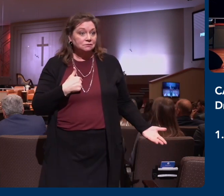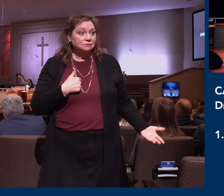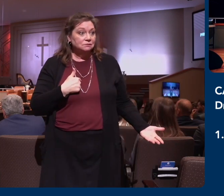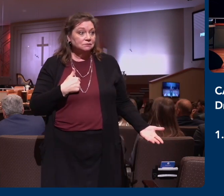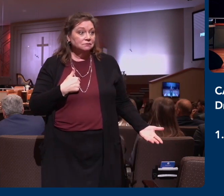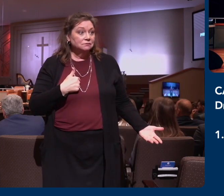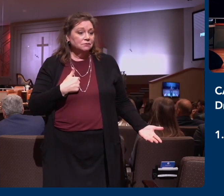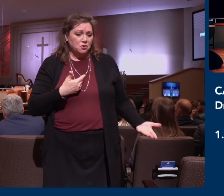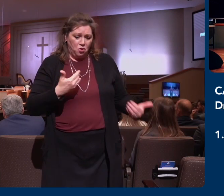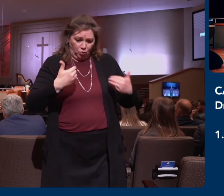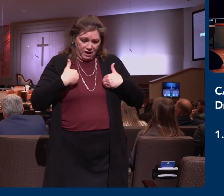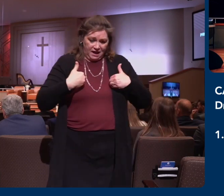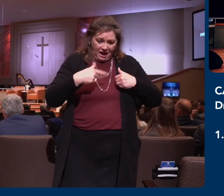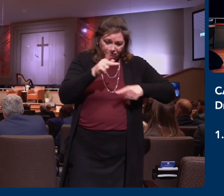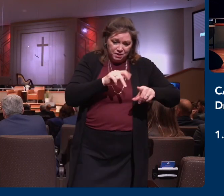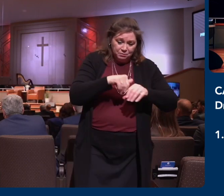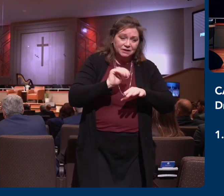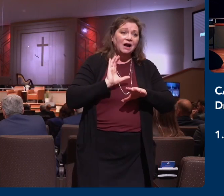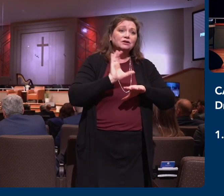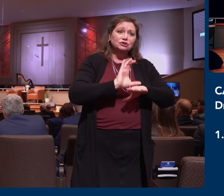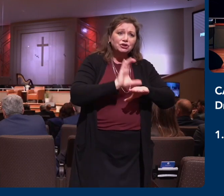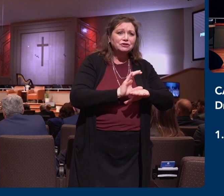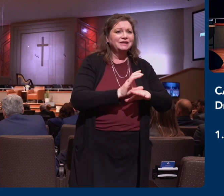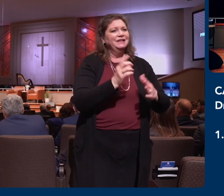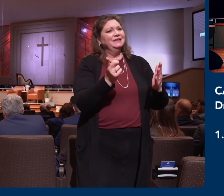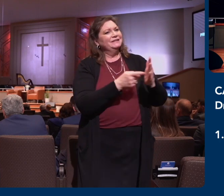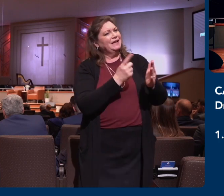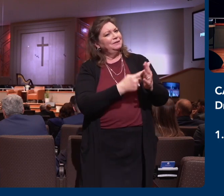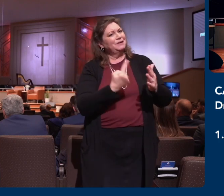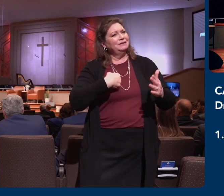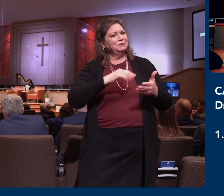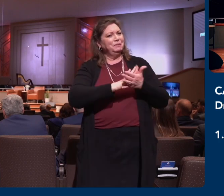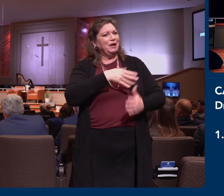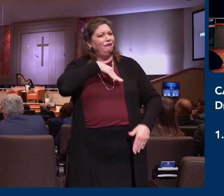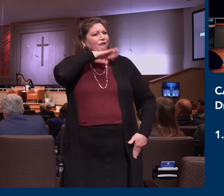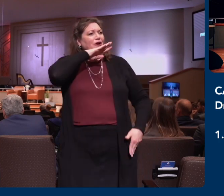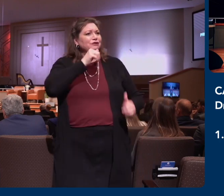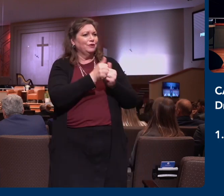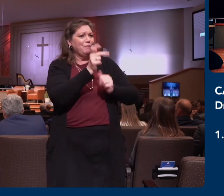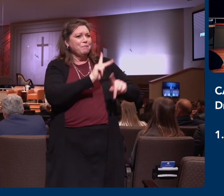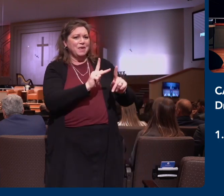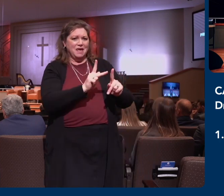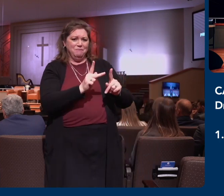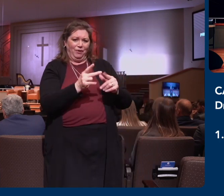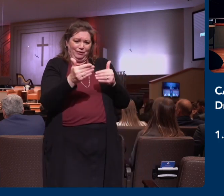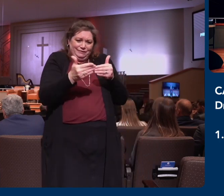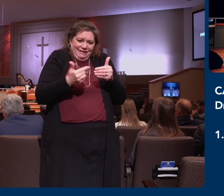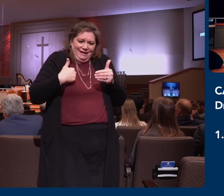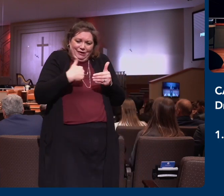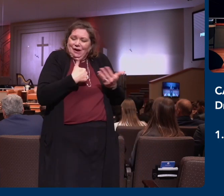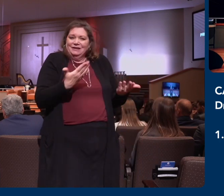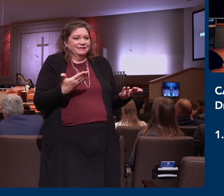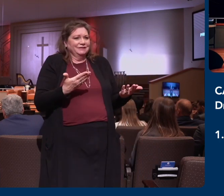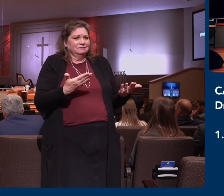serving who frustrate us and we struggle with and we're constantly looking for the negative aspects. And Paul says, Listen,